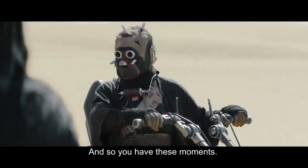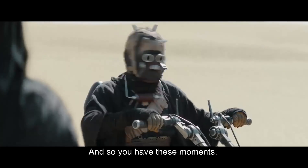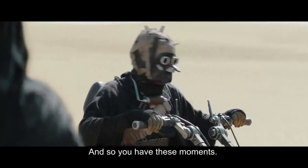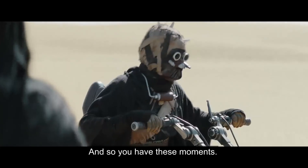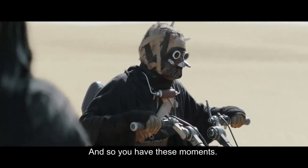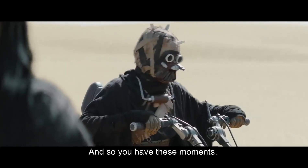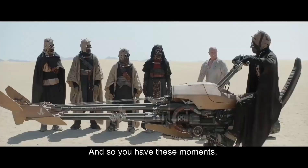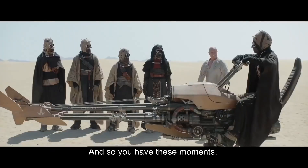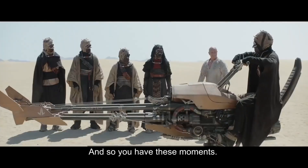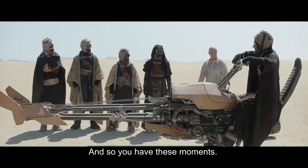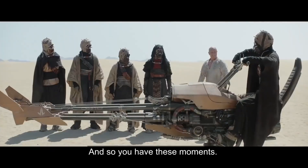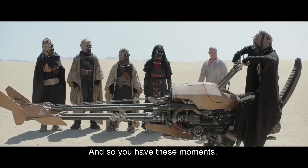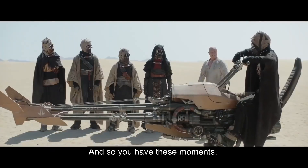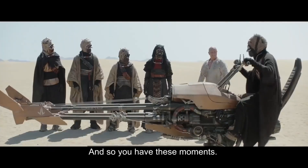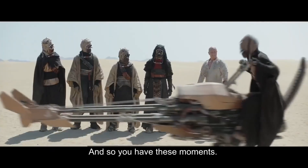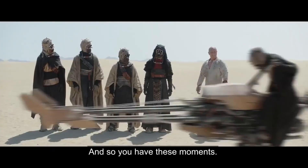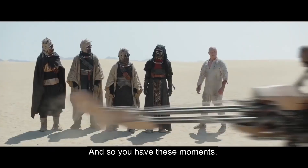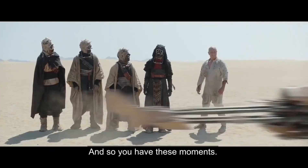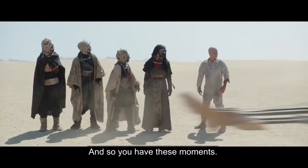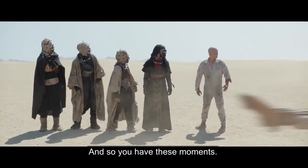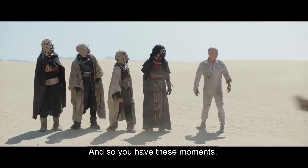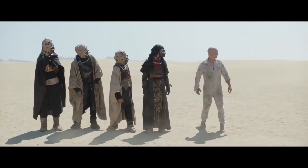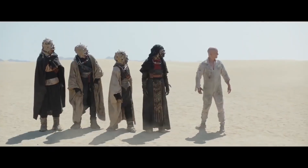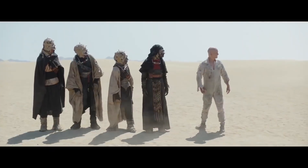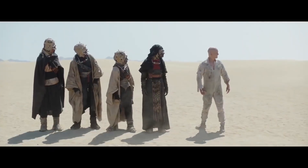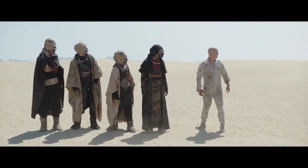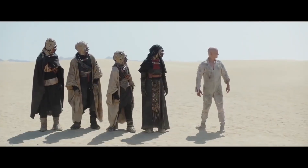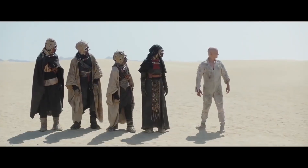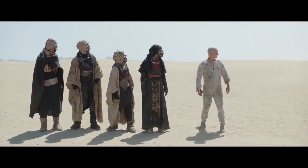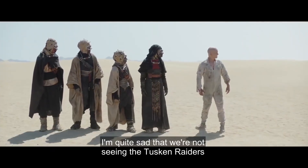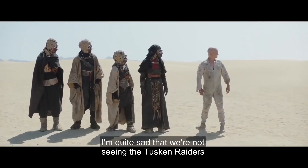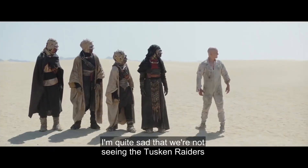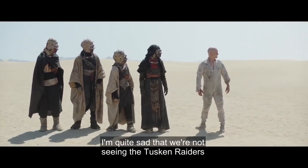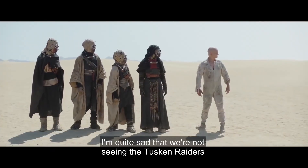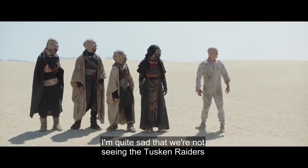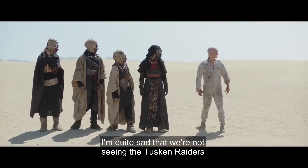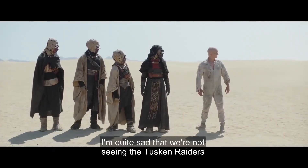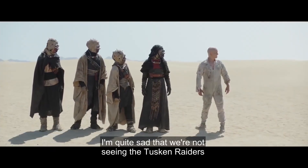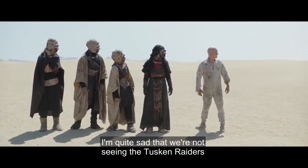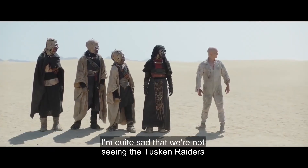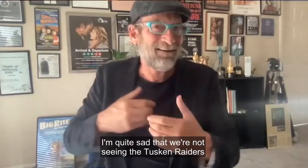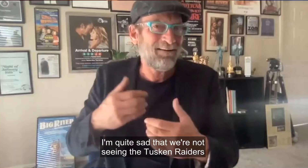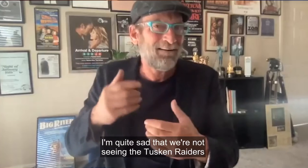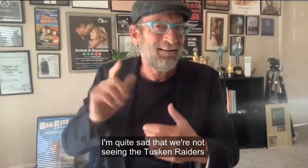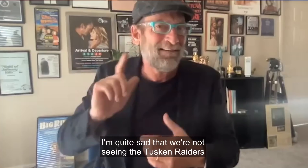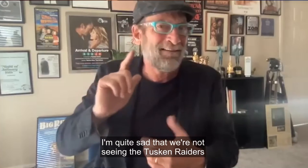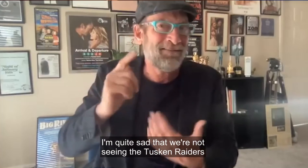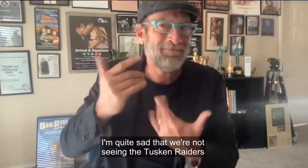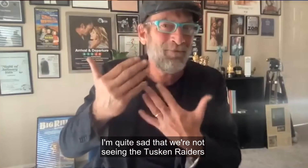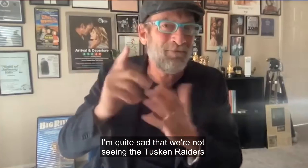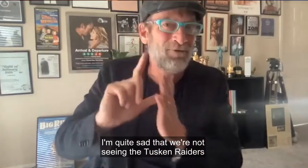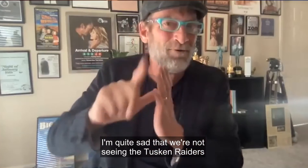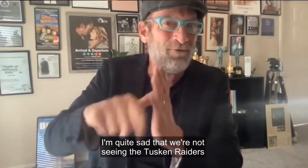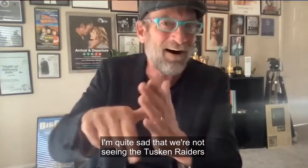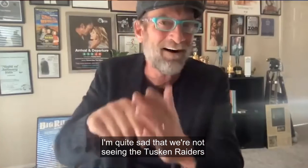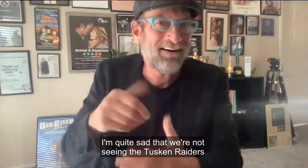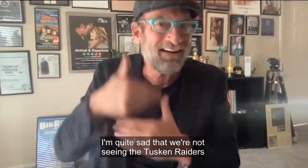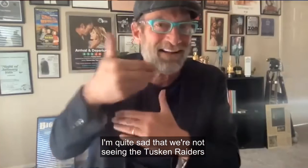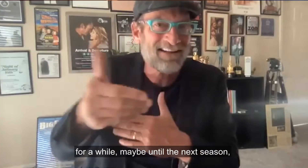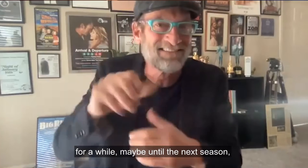you have these moments. And so you really, you know, I'm quite sad that we're not seeing the Tuscan Raiders for a